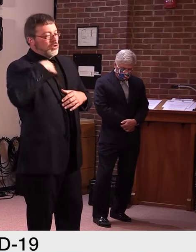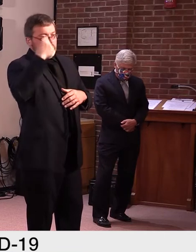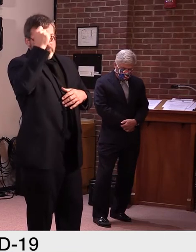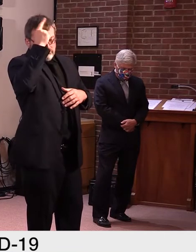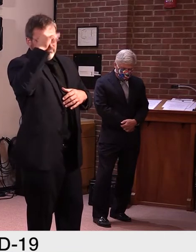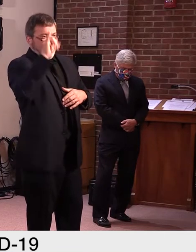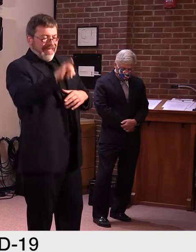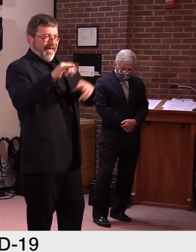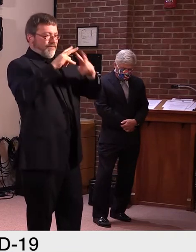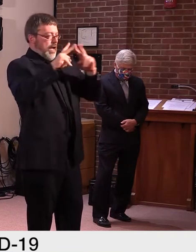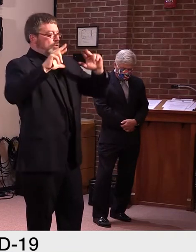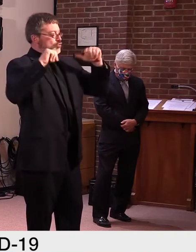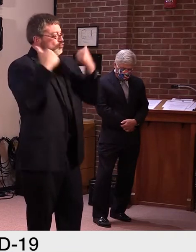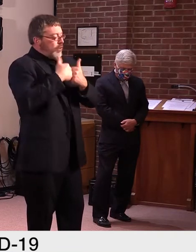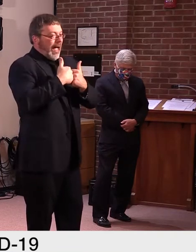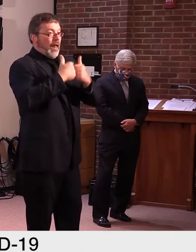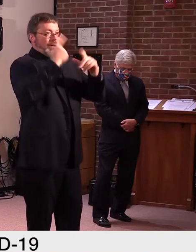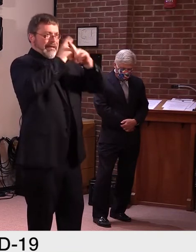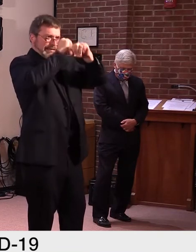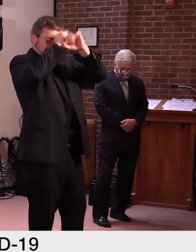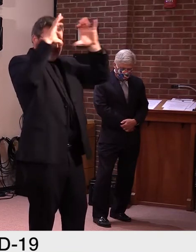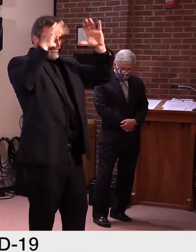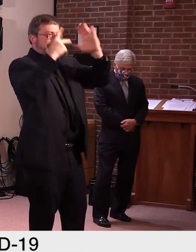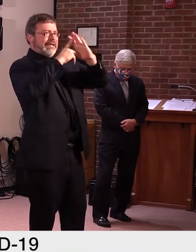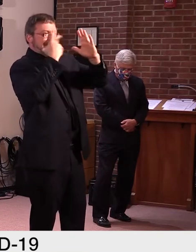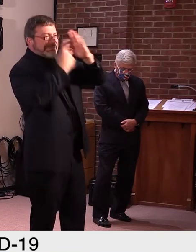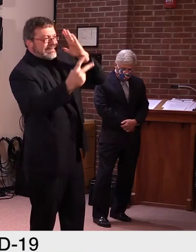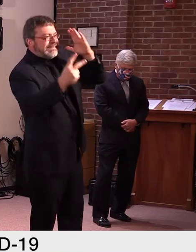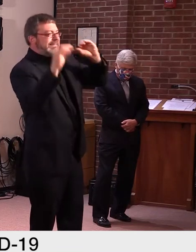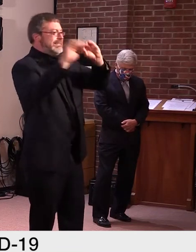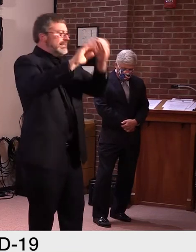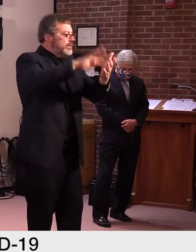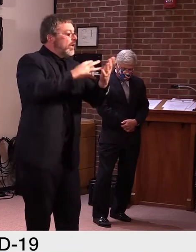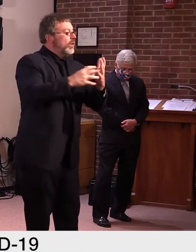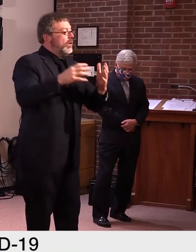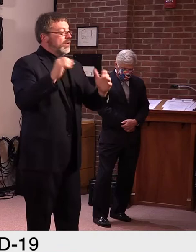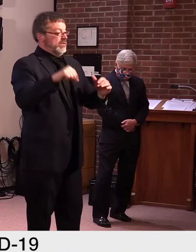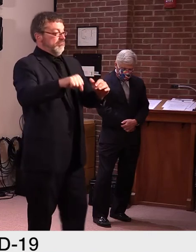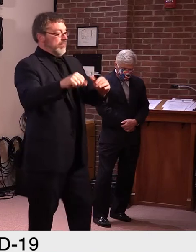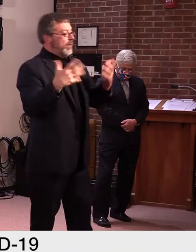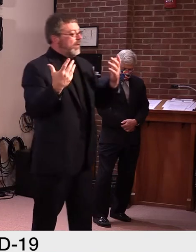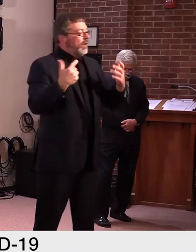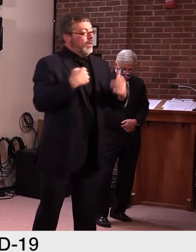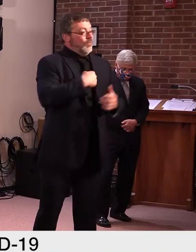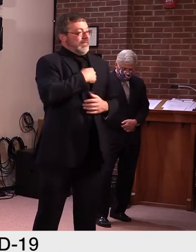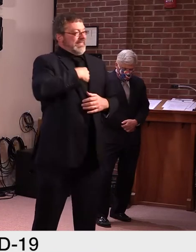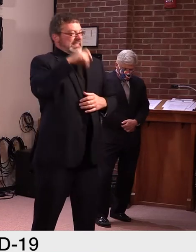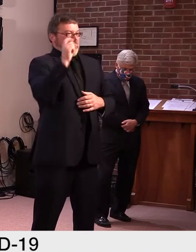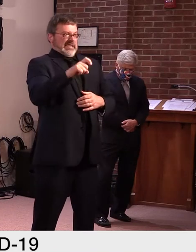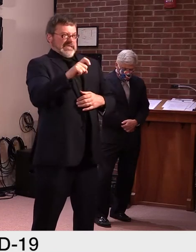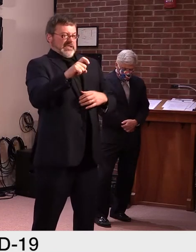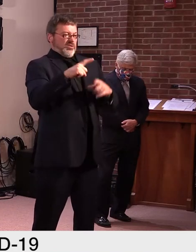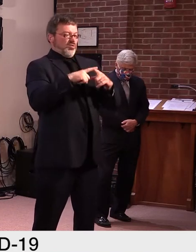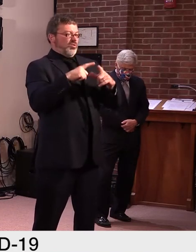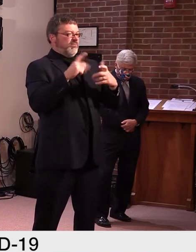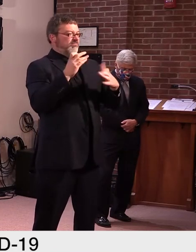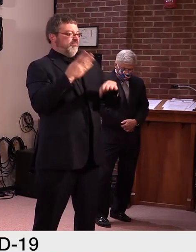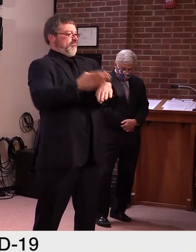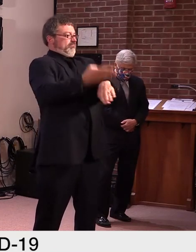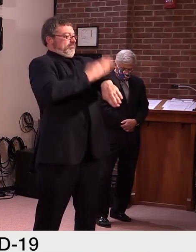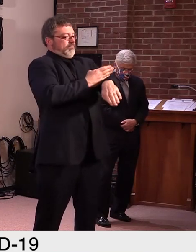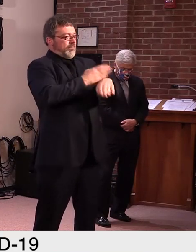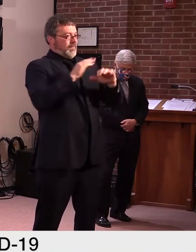but sometimes that gets misinterpreted. Um, so I think, you know, clearly something we need to work on, but, um, what we've signaled to the